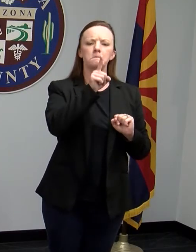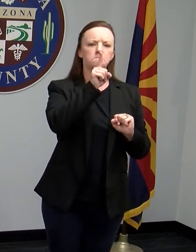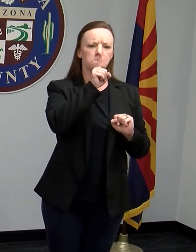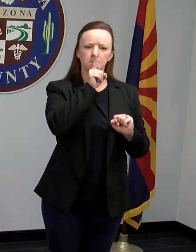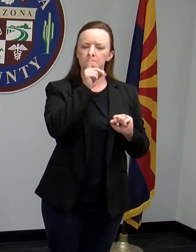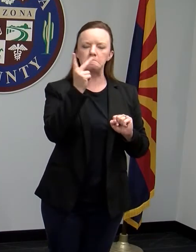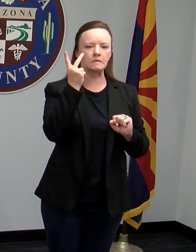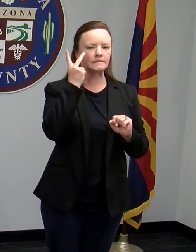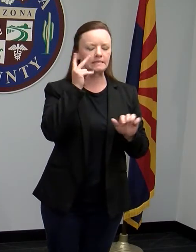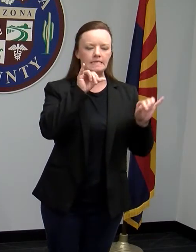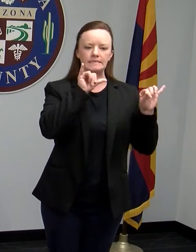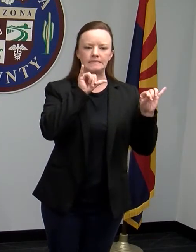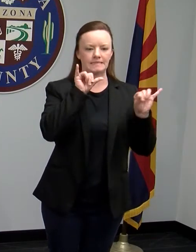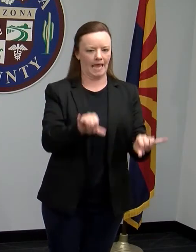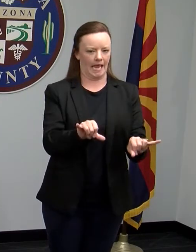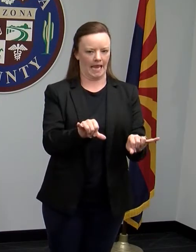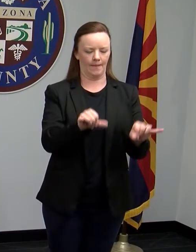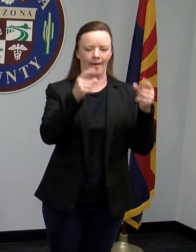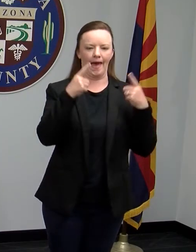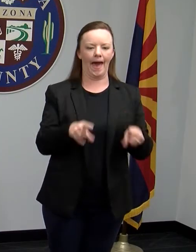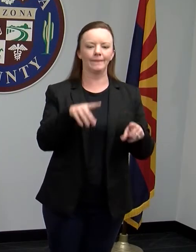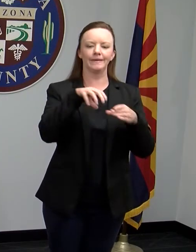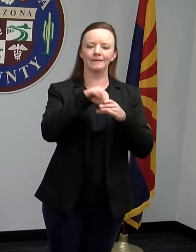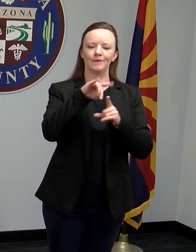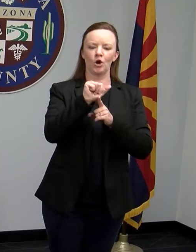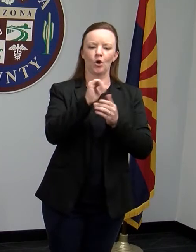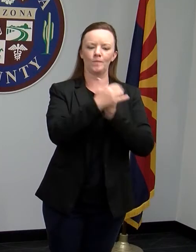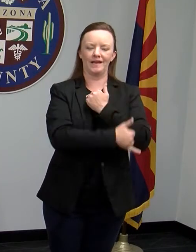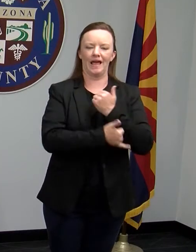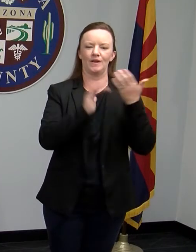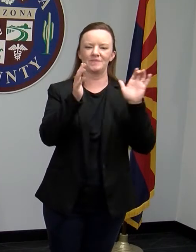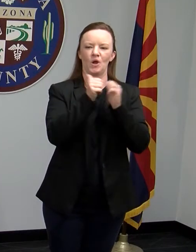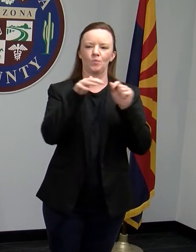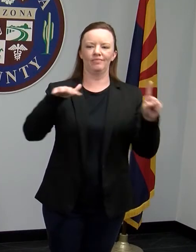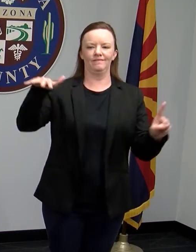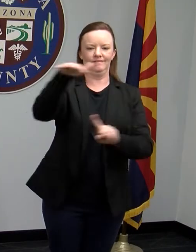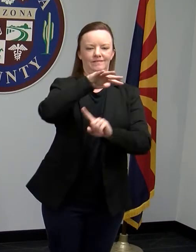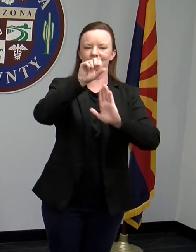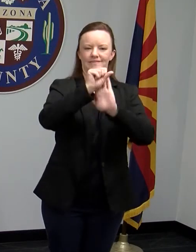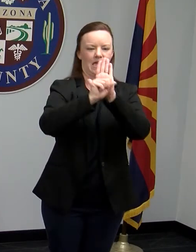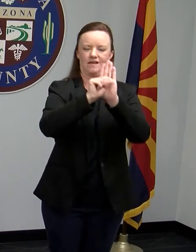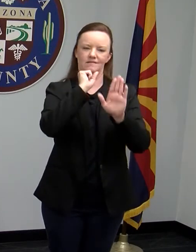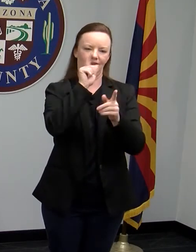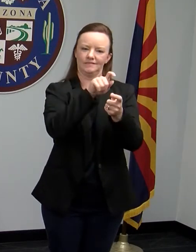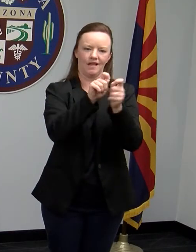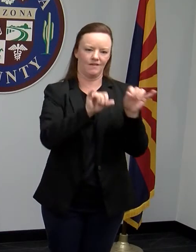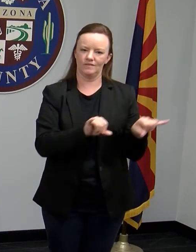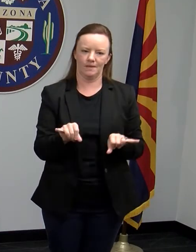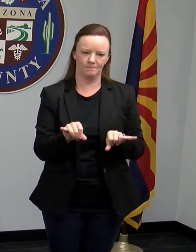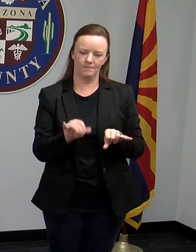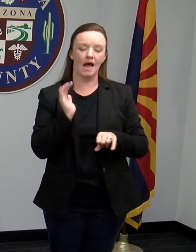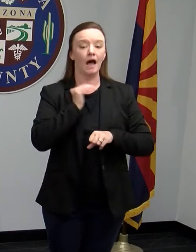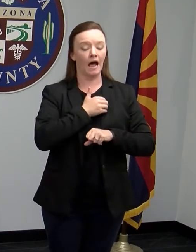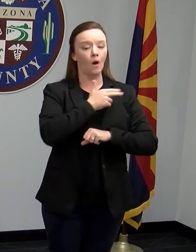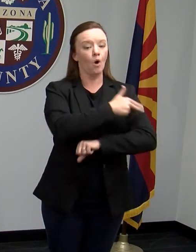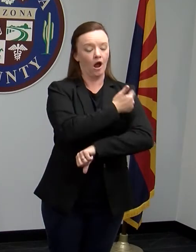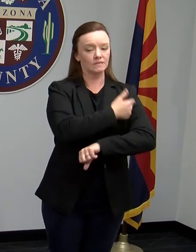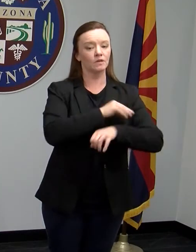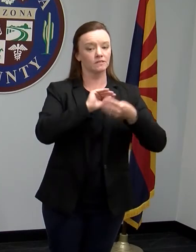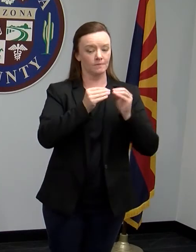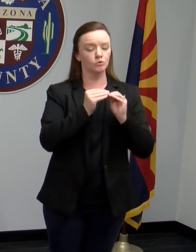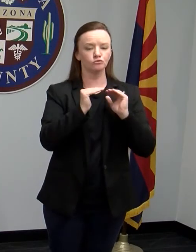exact same thing in Maricopa County compared with the rest of the state, but what we can say is that hospitalization levels are